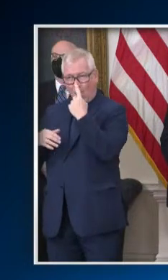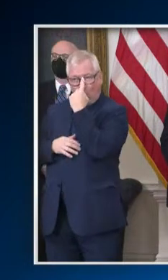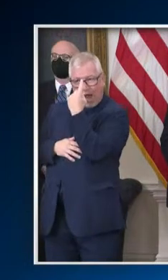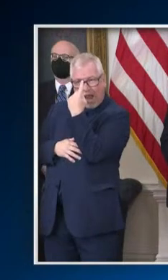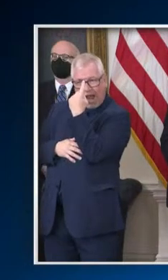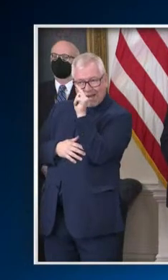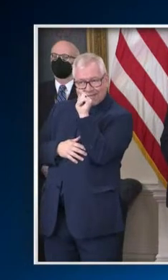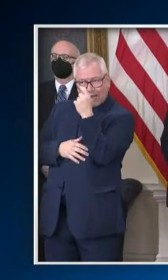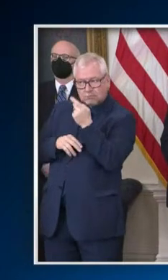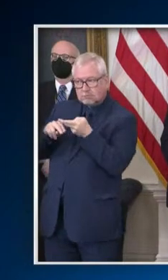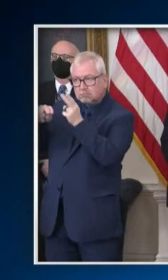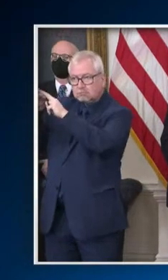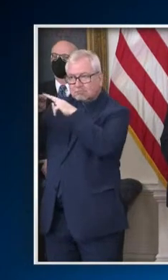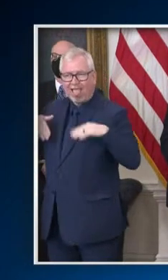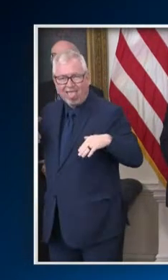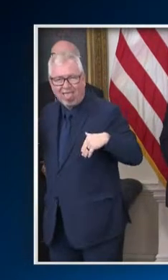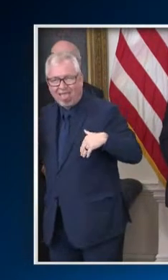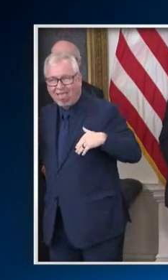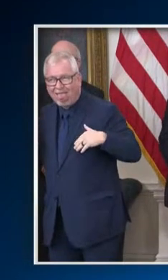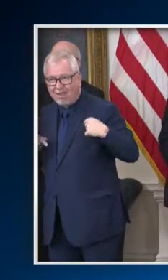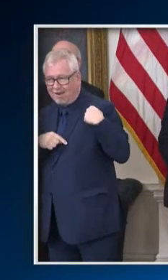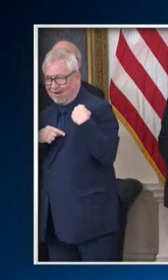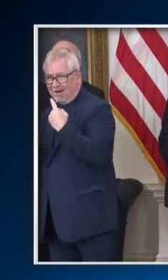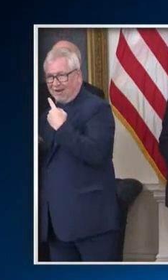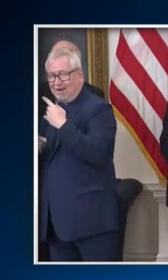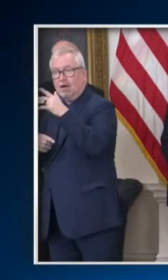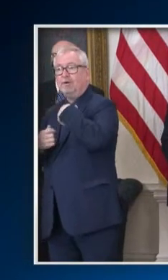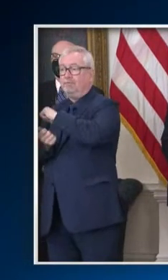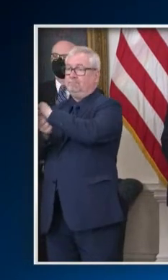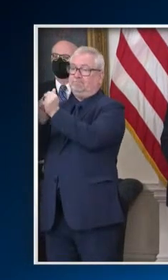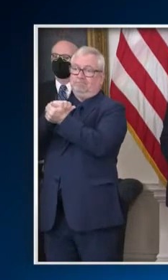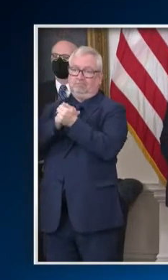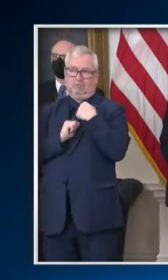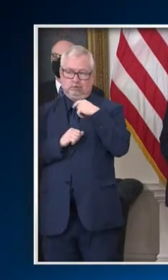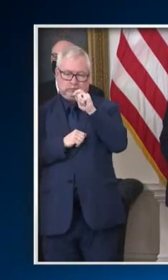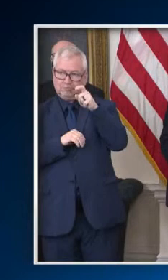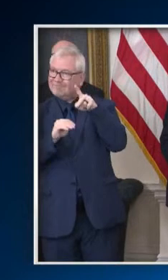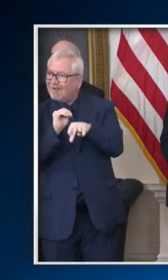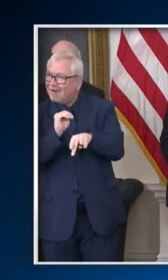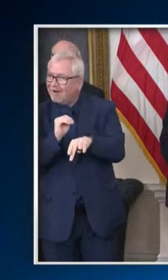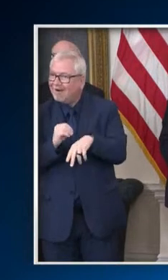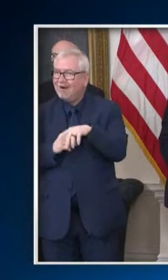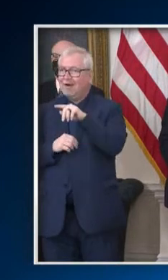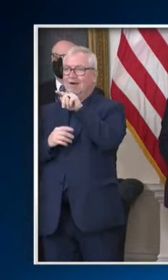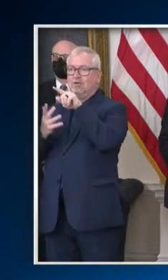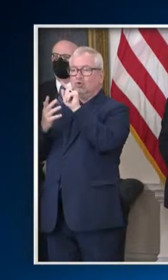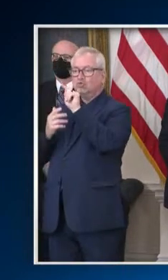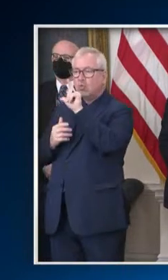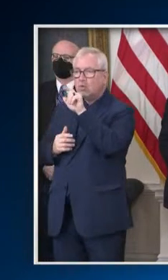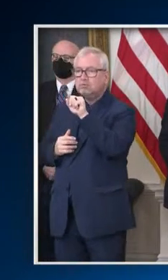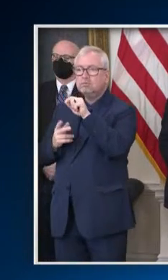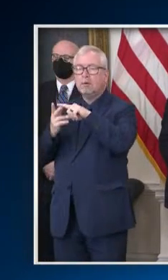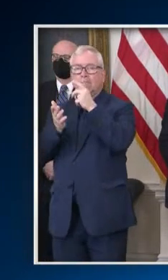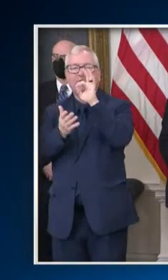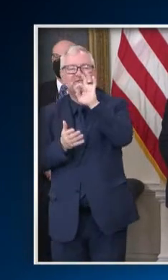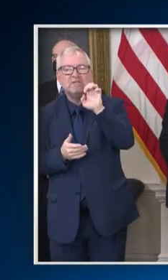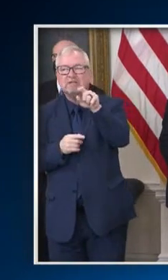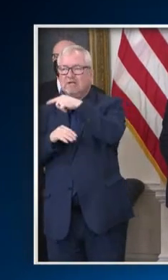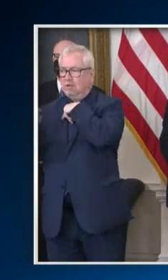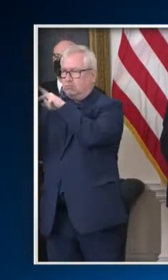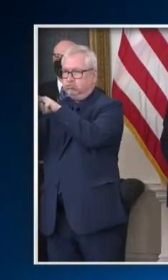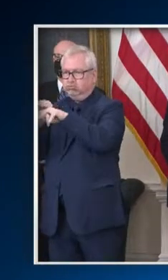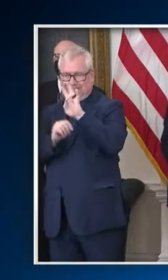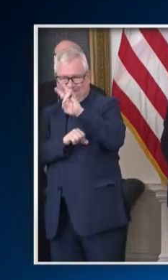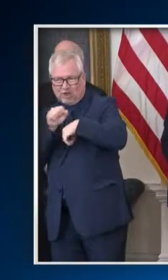Instead, we have cut taxes, tolls, and fees seven years in a row by more than $2.7